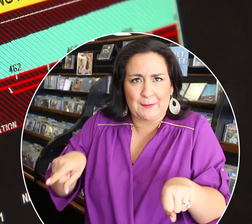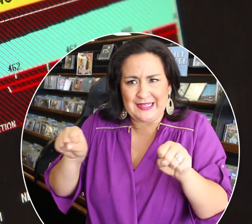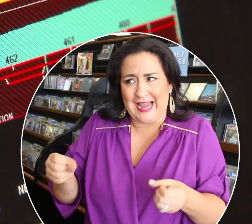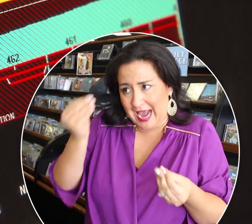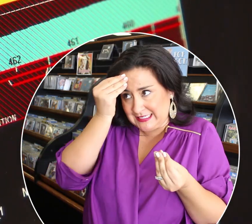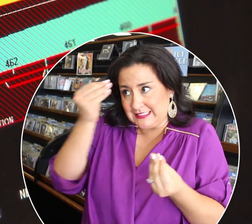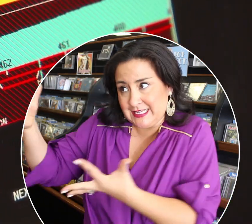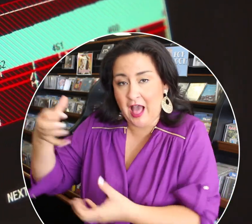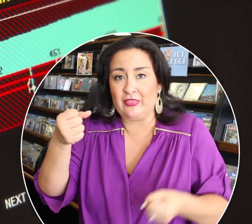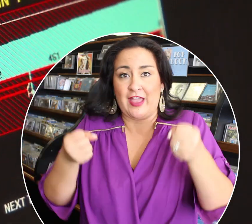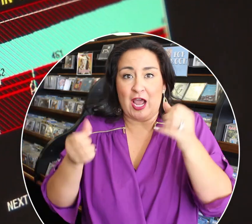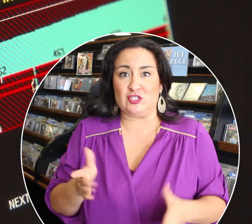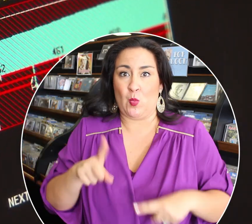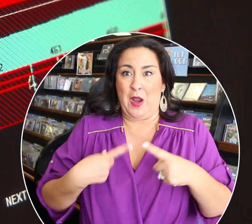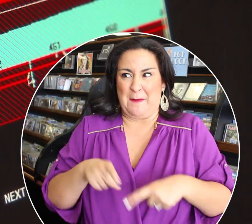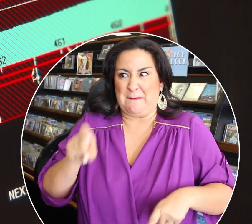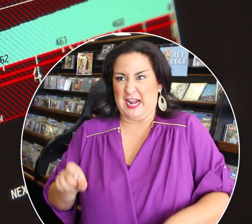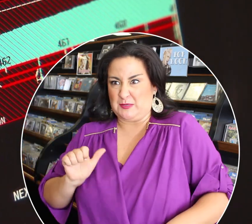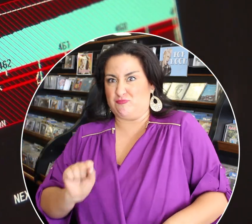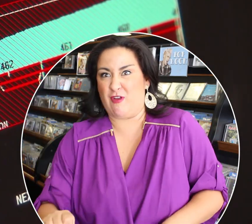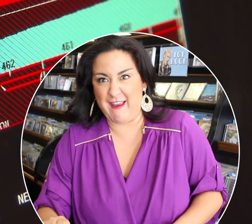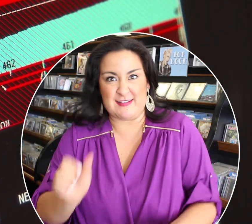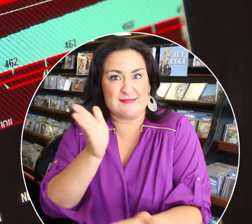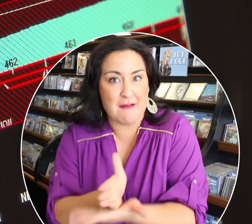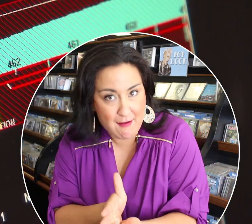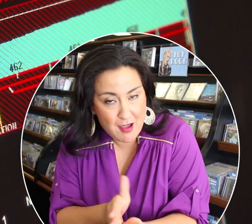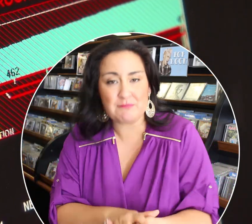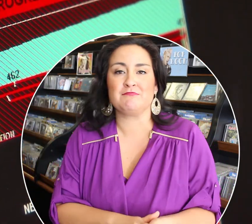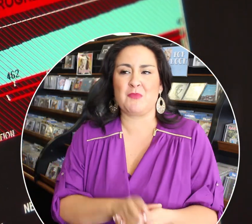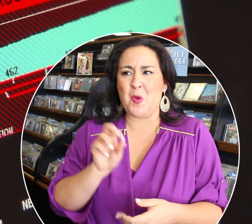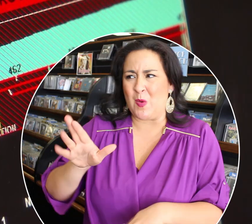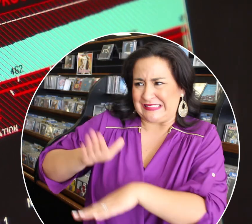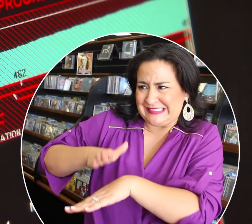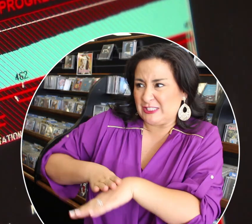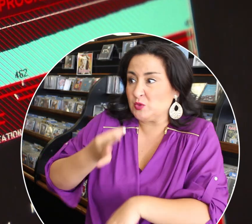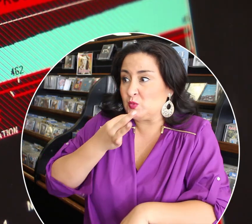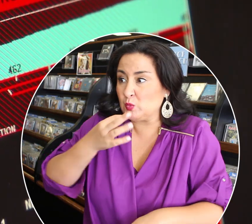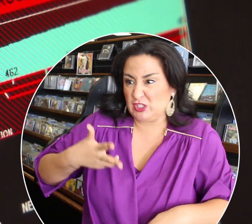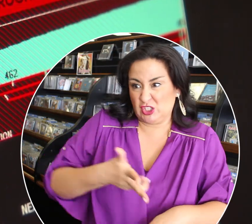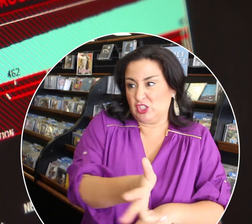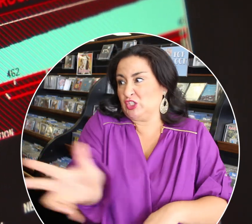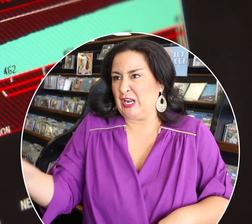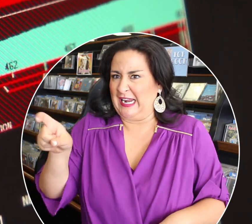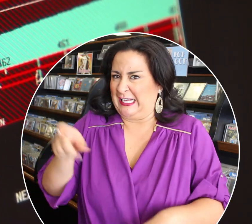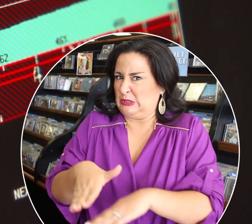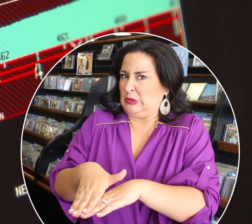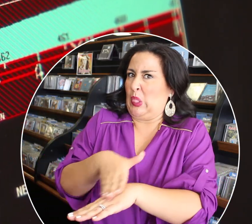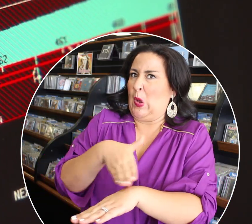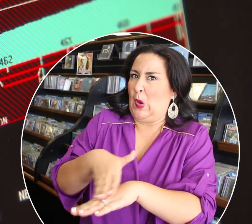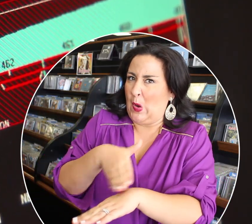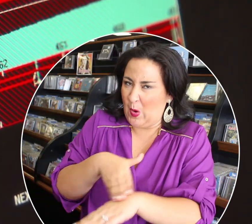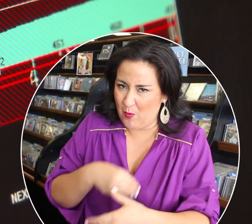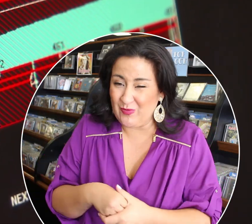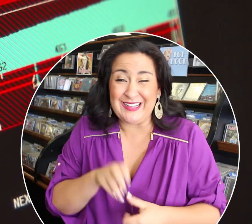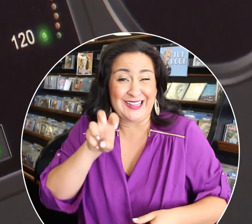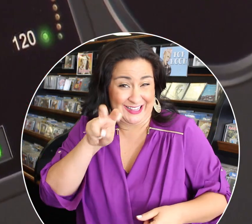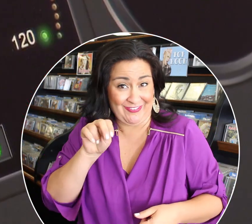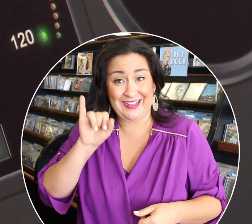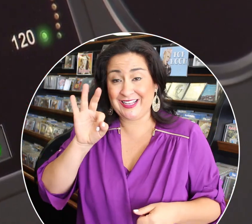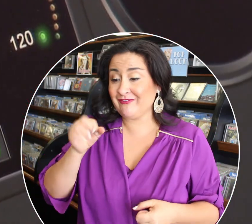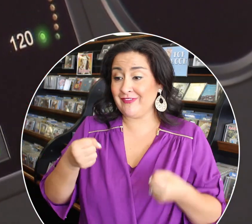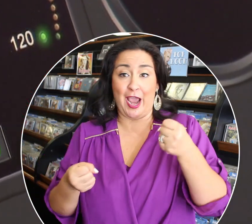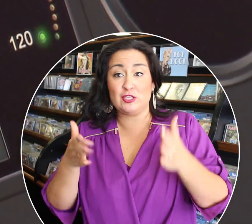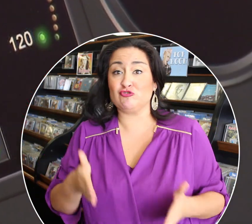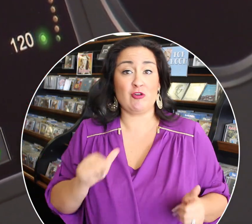Essentially, it is a check system that shows the engineer when to brake, when to slow down for a turn, and